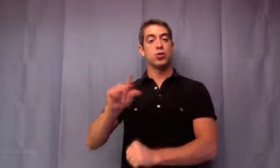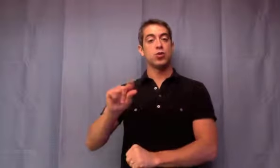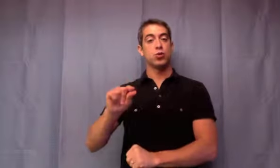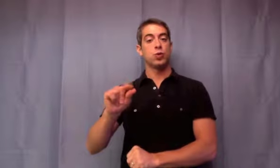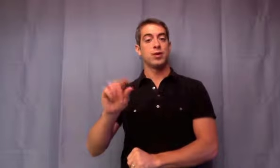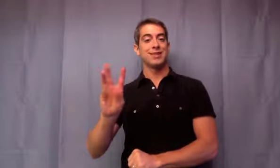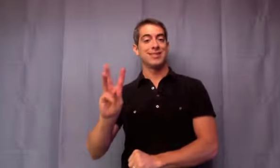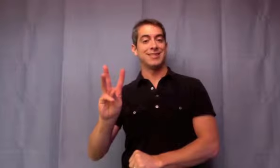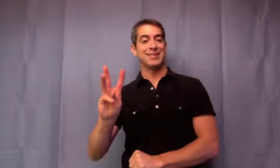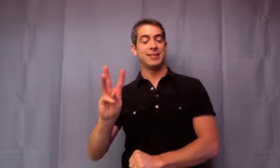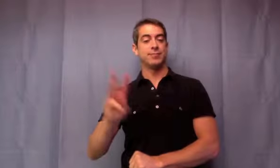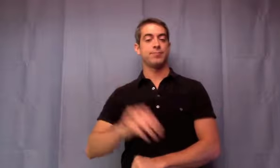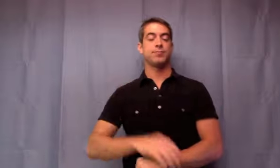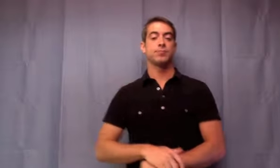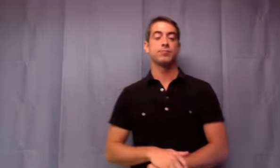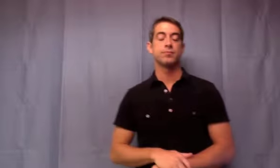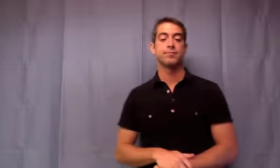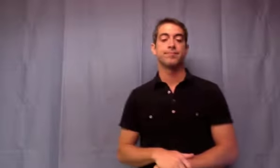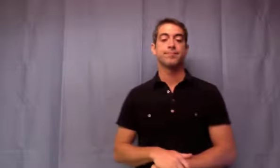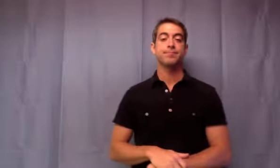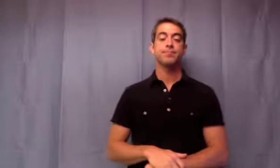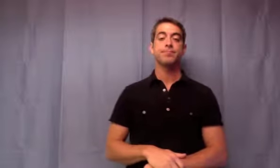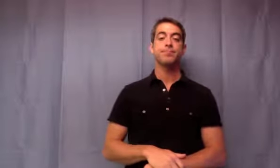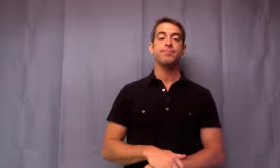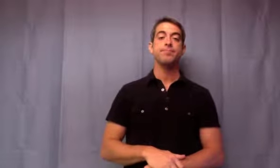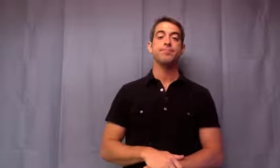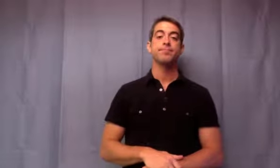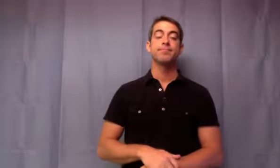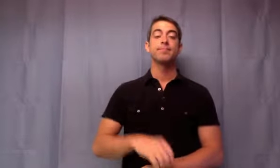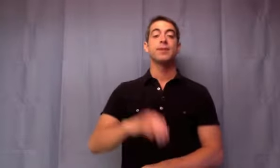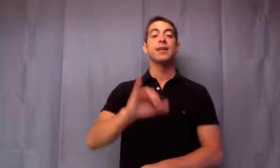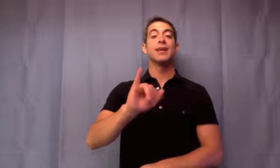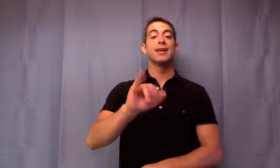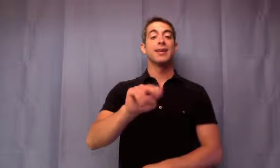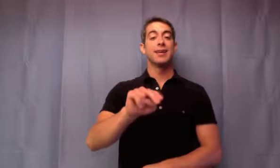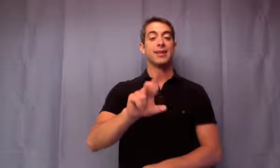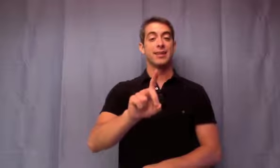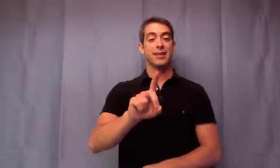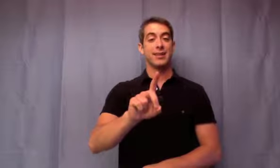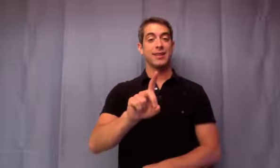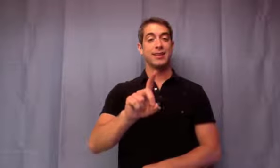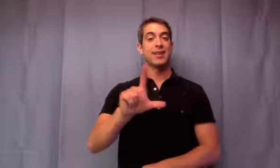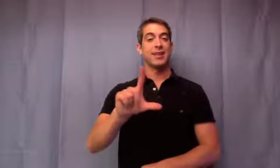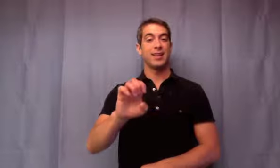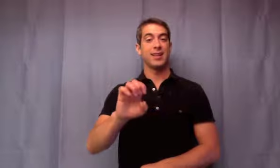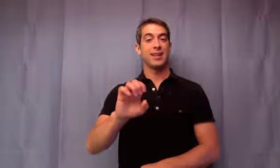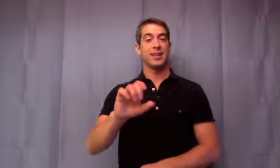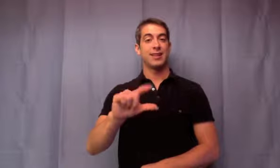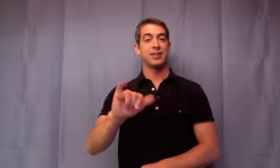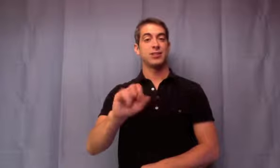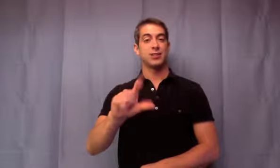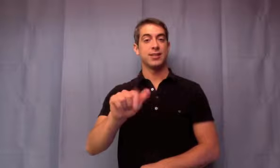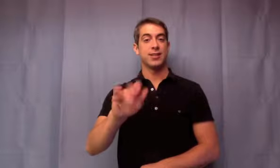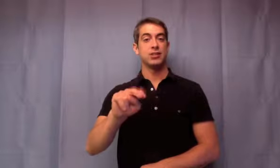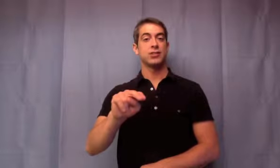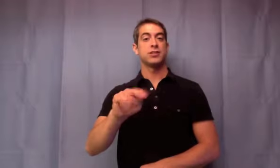Legislation and code changes over the past few years have made these features safer and more accessible,